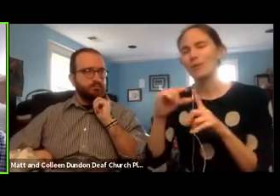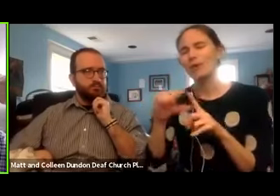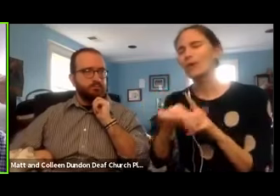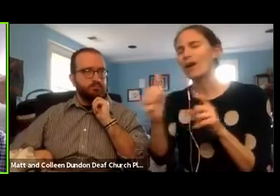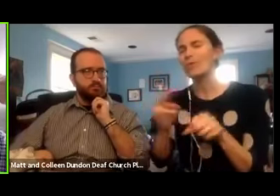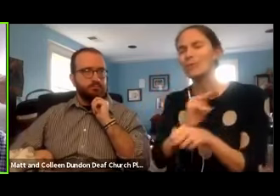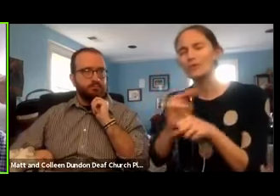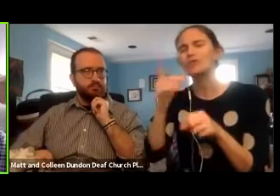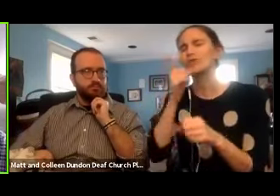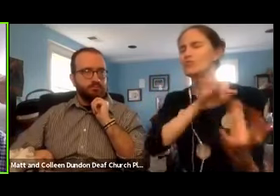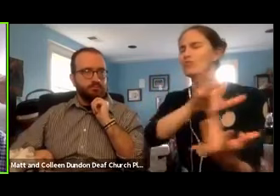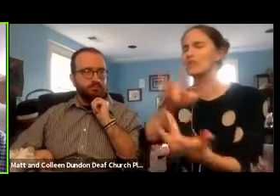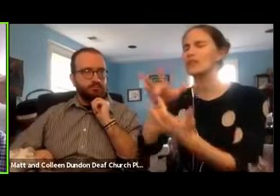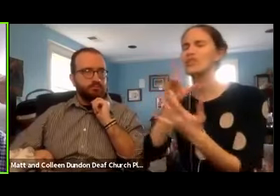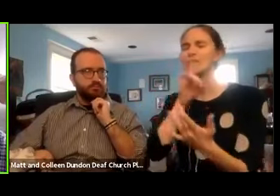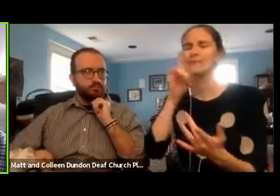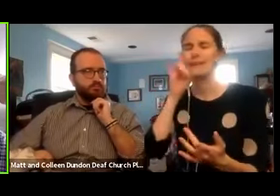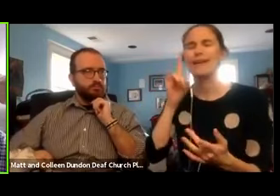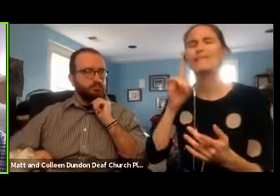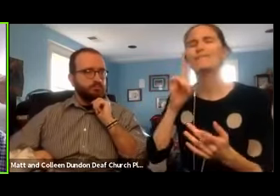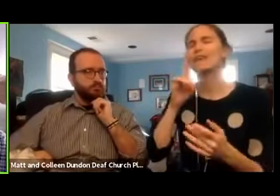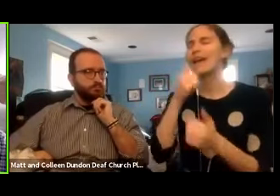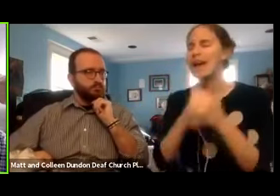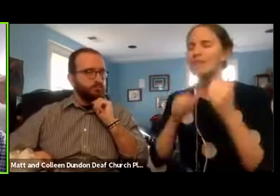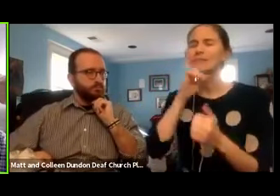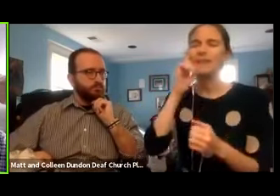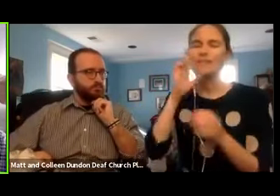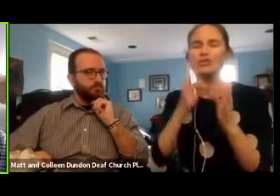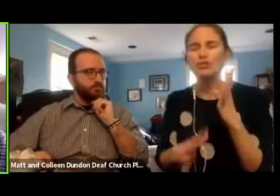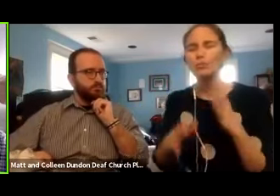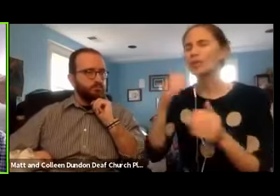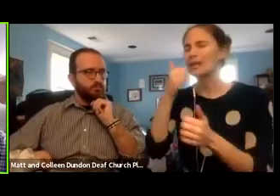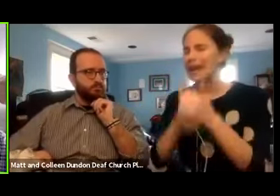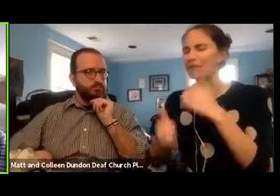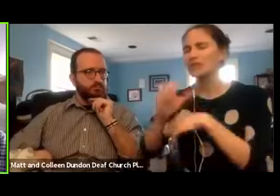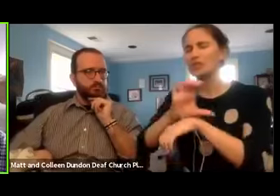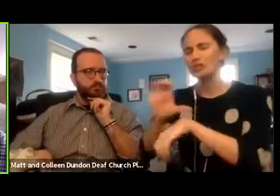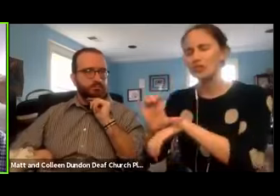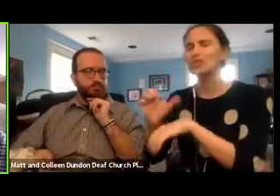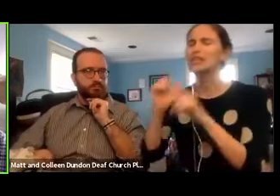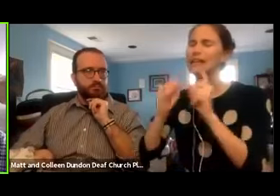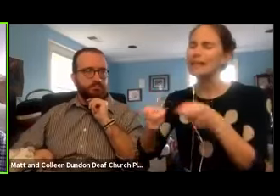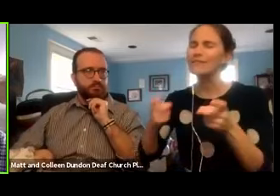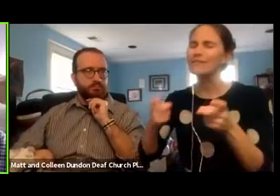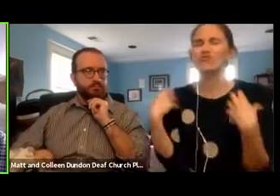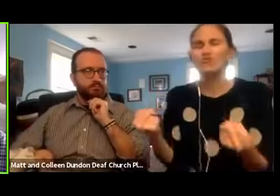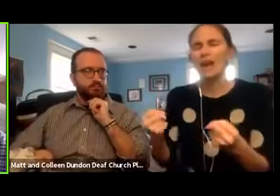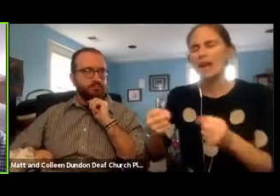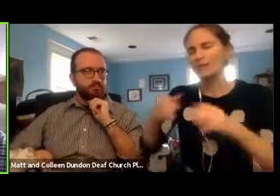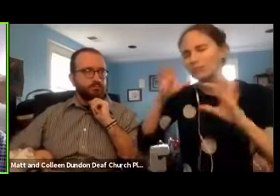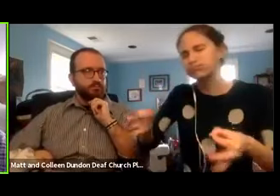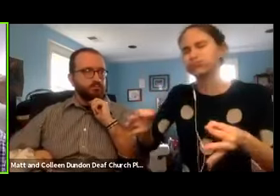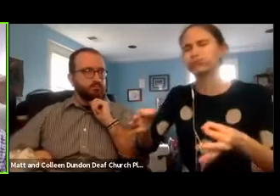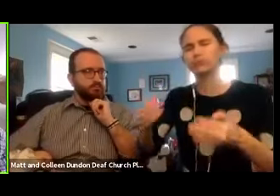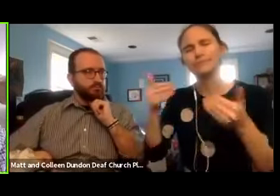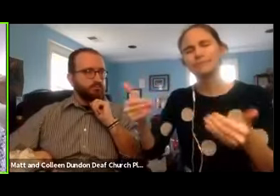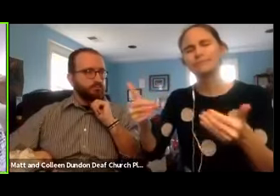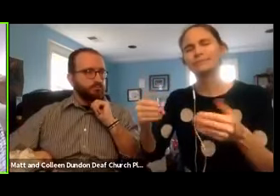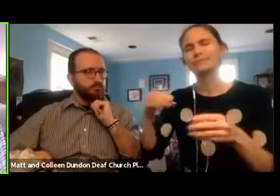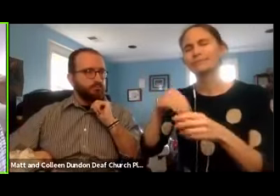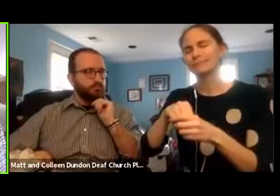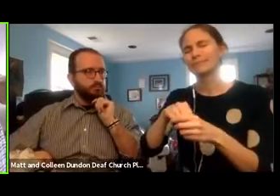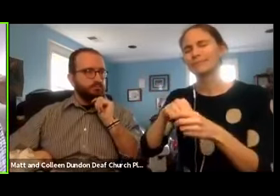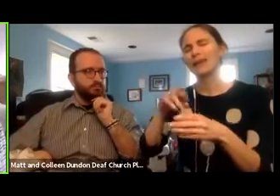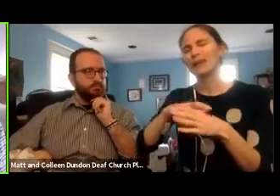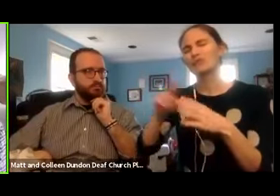the deaf, every deaf interpreter in every church. Give them strength and resolve as a result of the prayer meeting today. For this, I pray